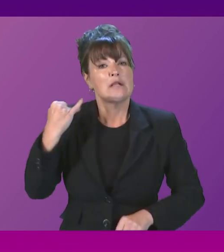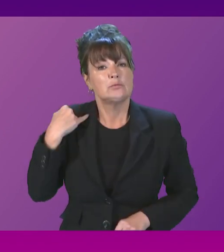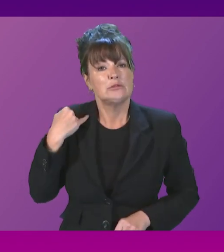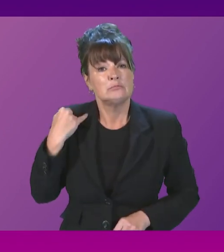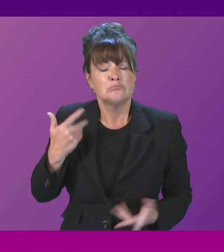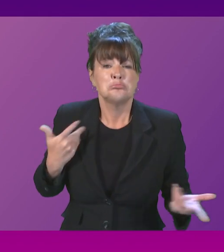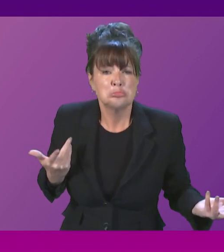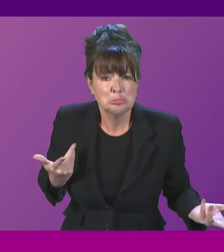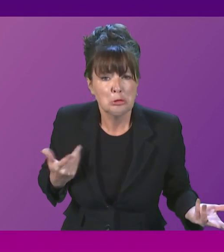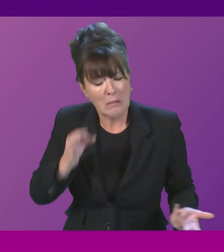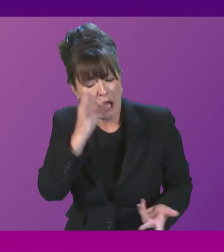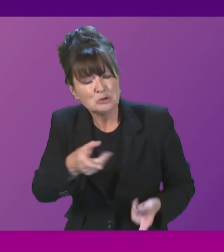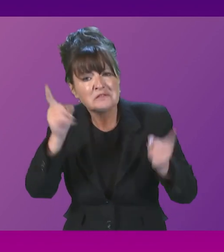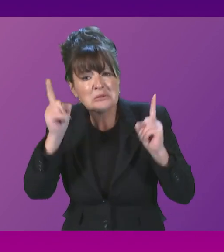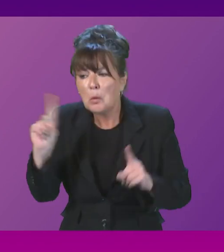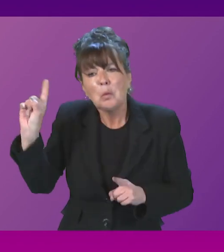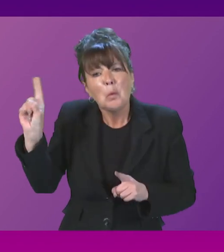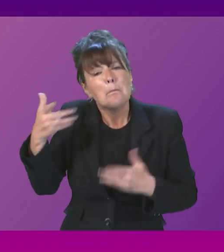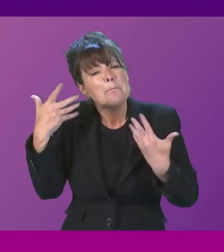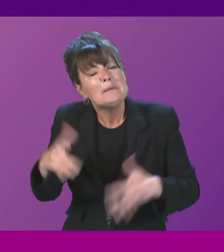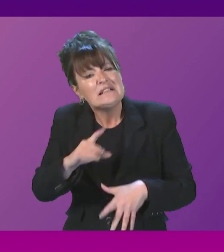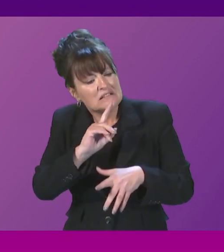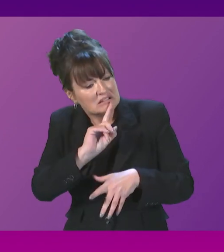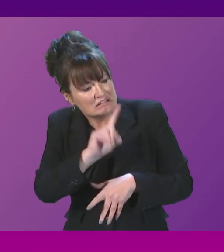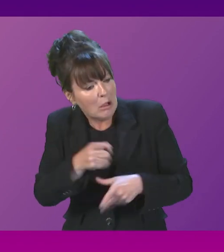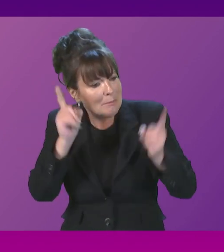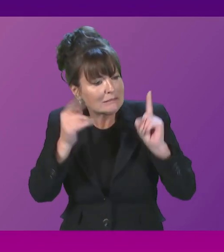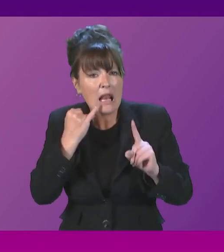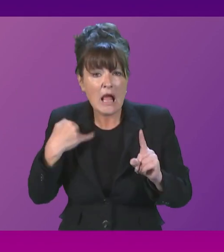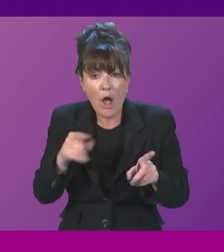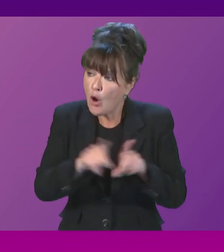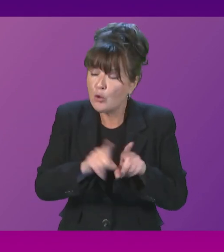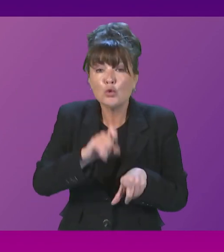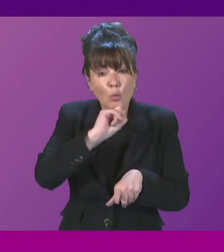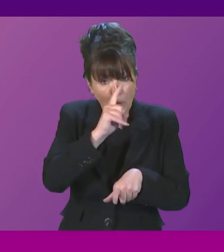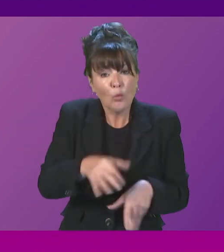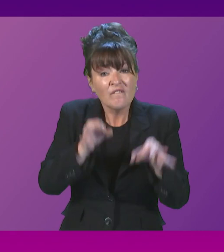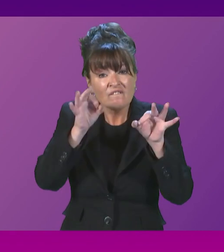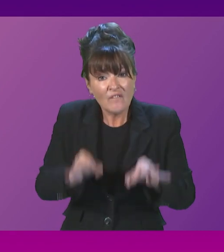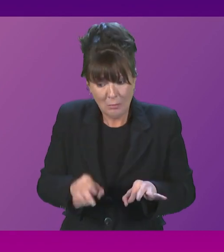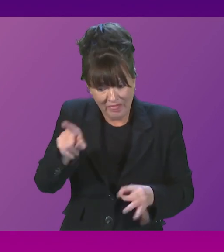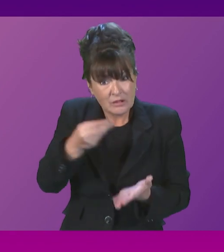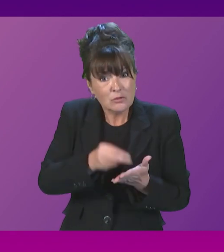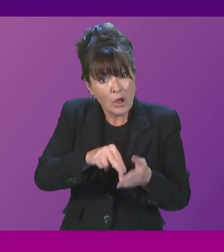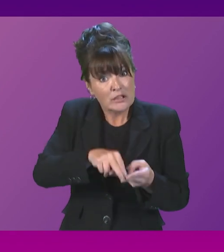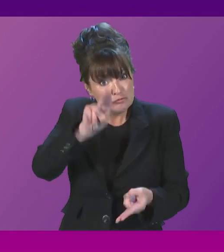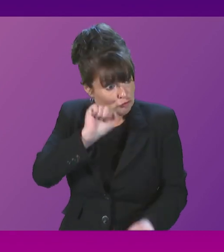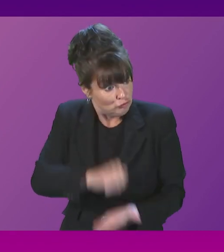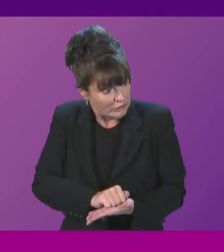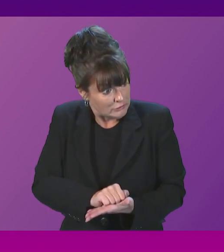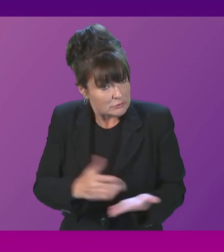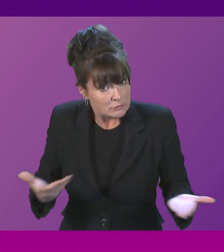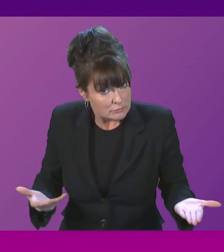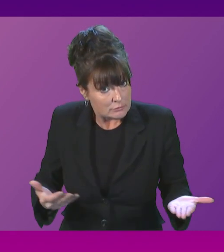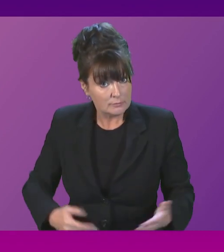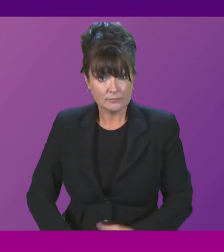First Minister, what did they say to ministers? And will you confirm this latest enormous cost increase is correct? First